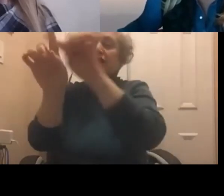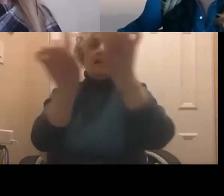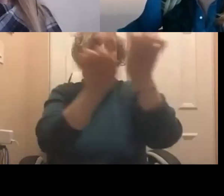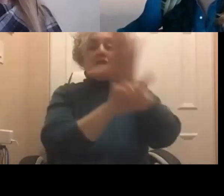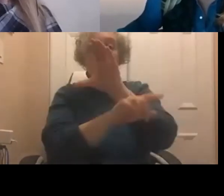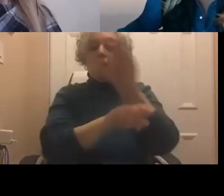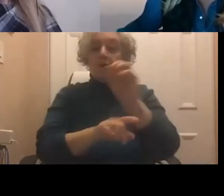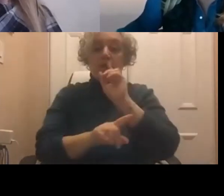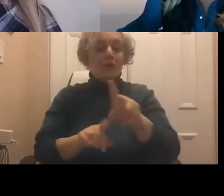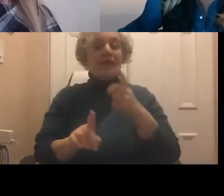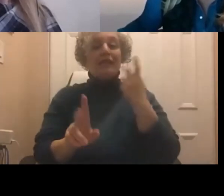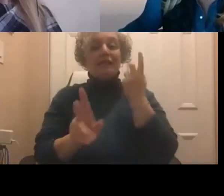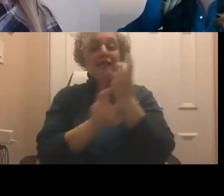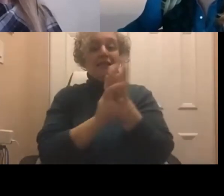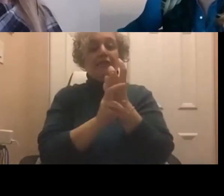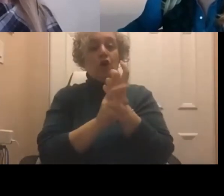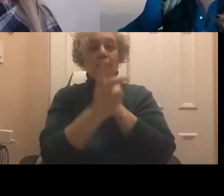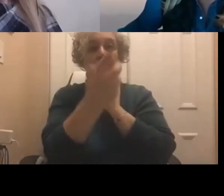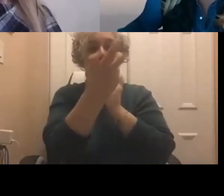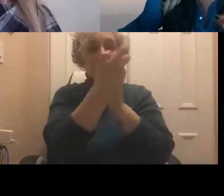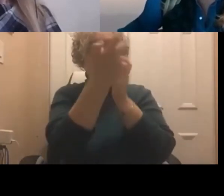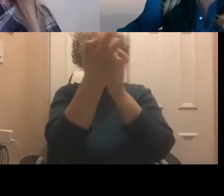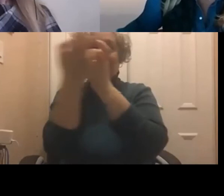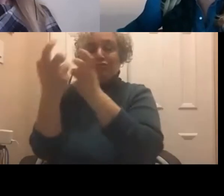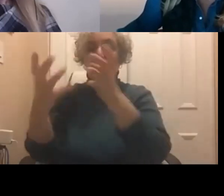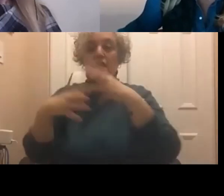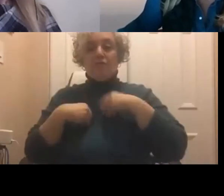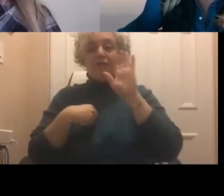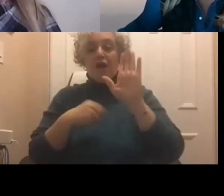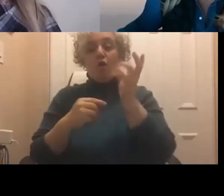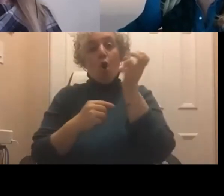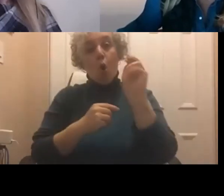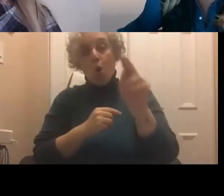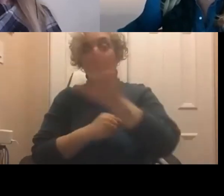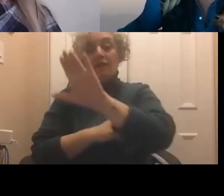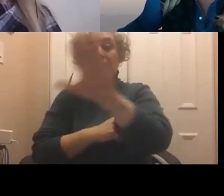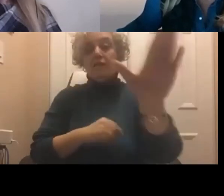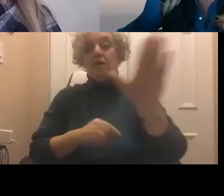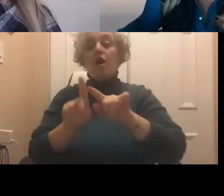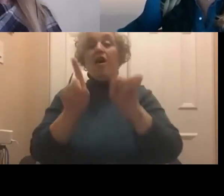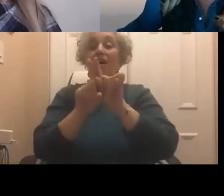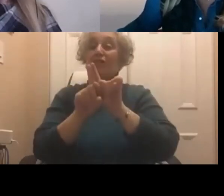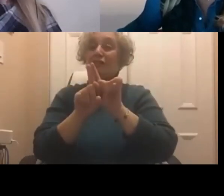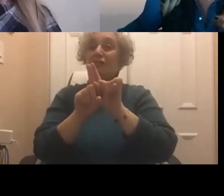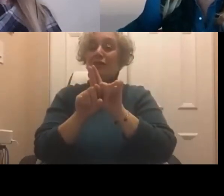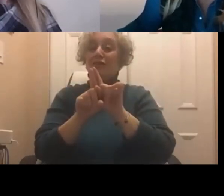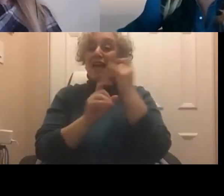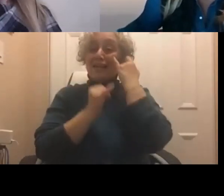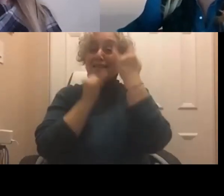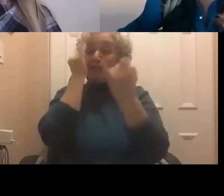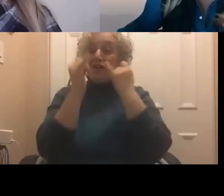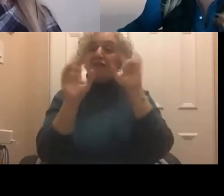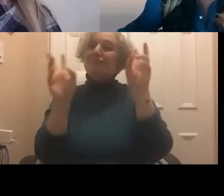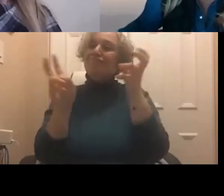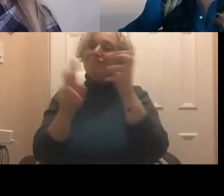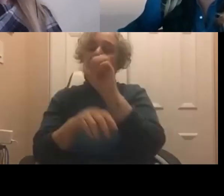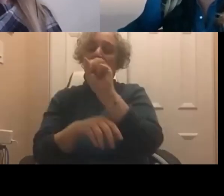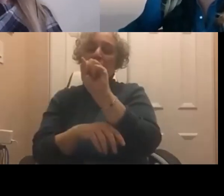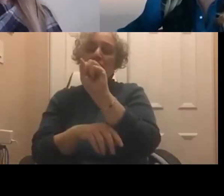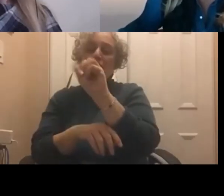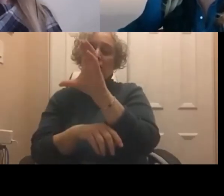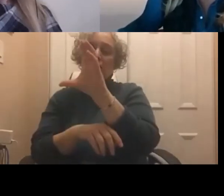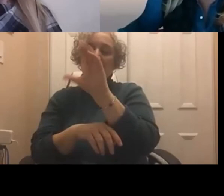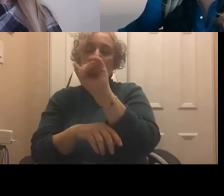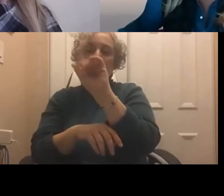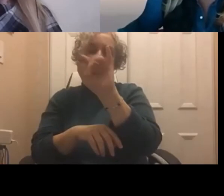difficulty. Well, also, our notion of scaling is somewhat problematic because we think of scaling